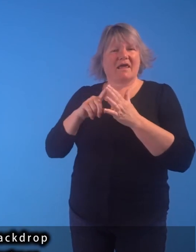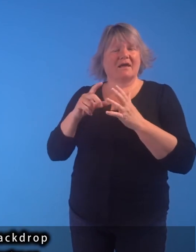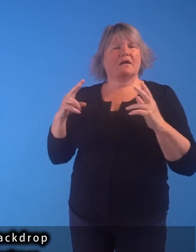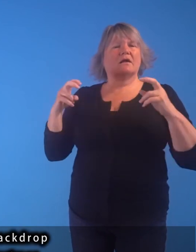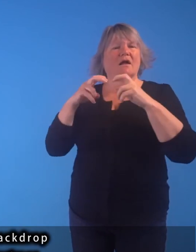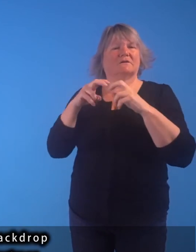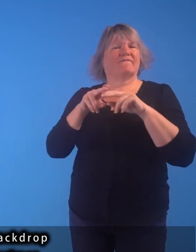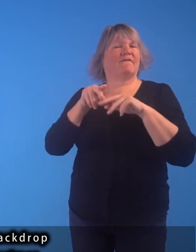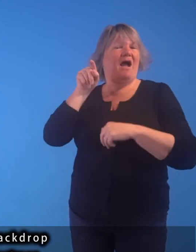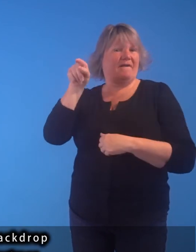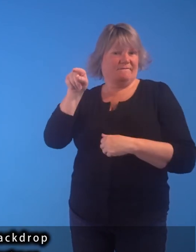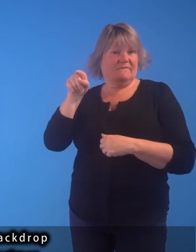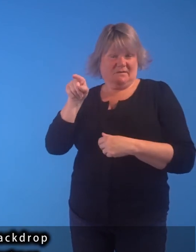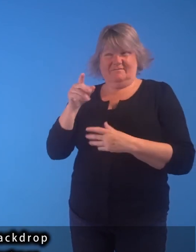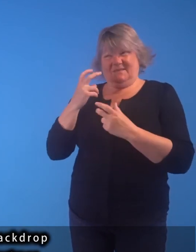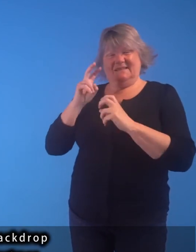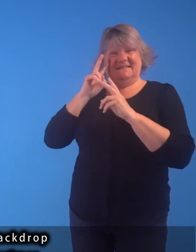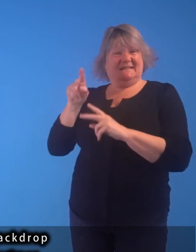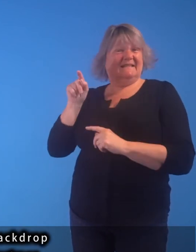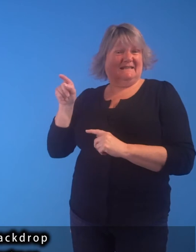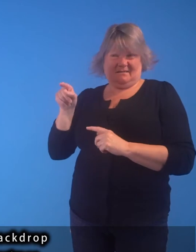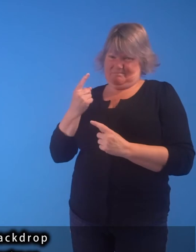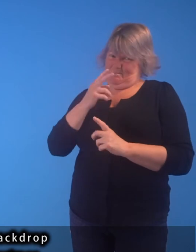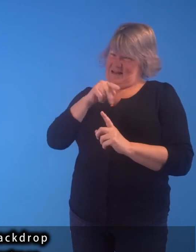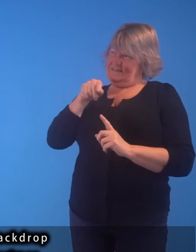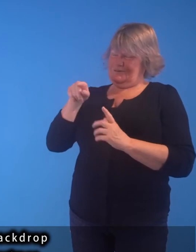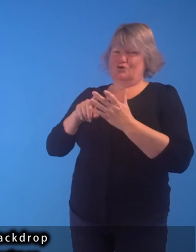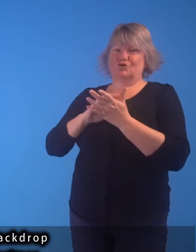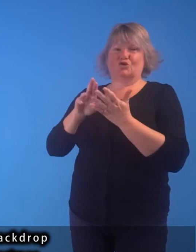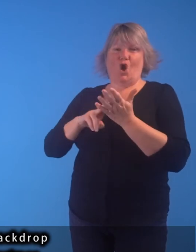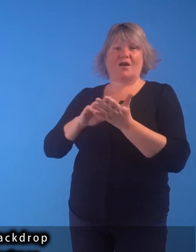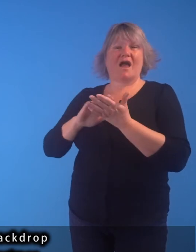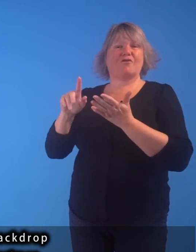Kelly Castle in Fife provides the backdrop for this painting by John Henry Lorimer.